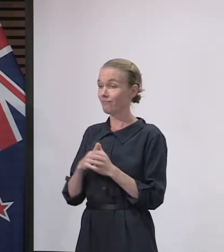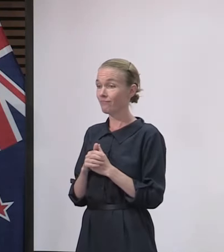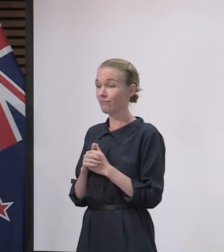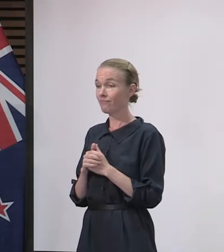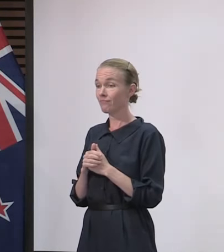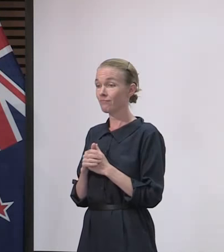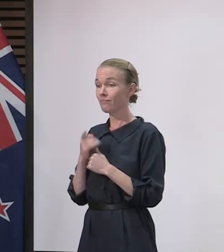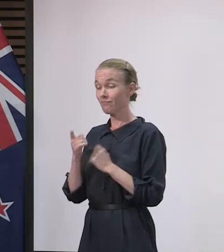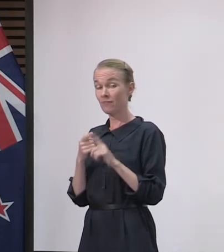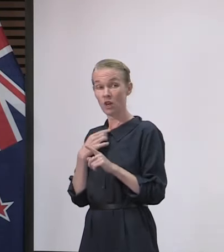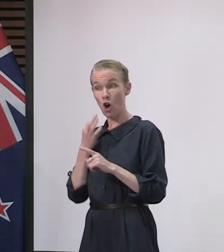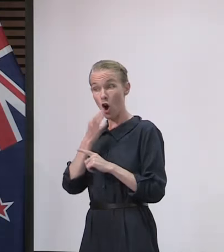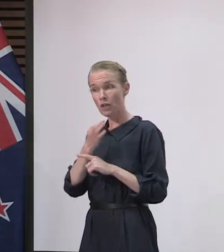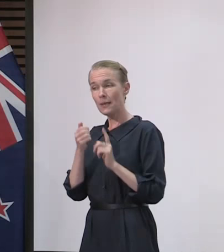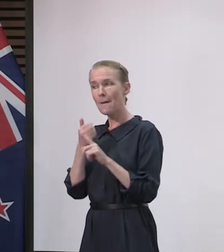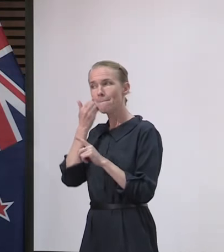been any analysis there?